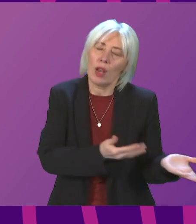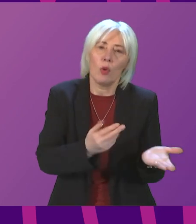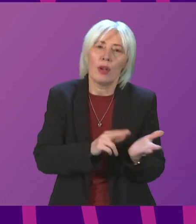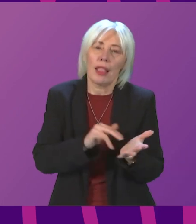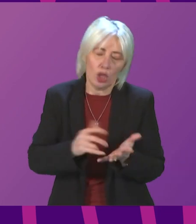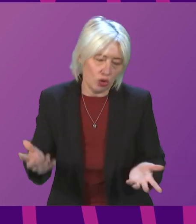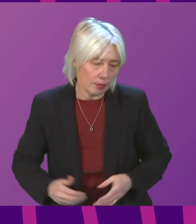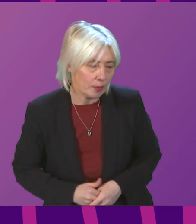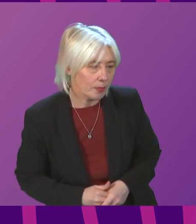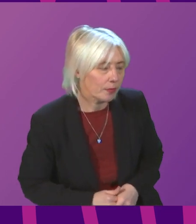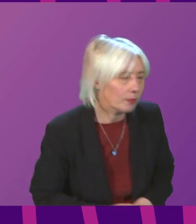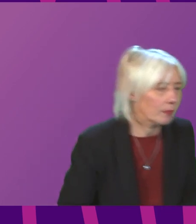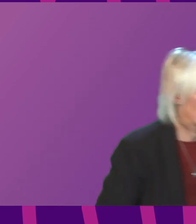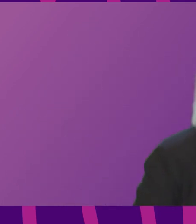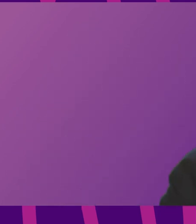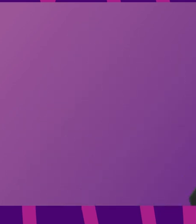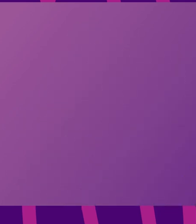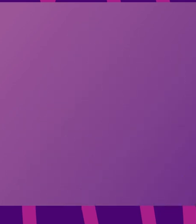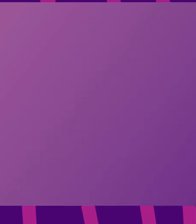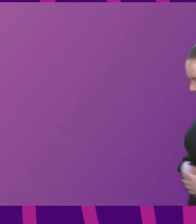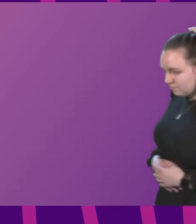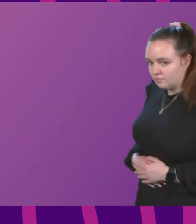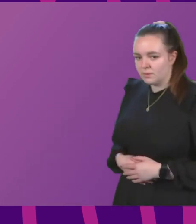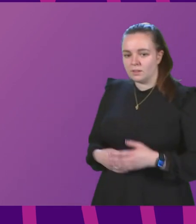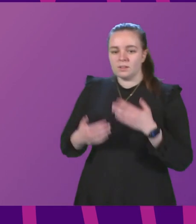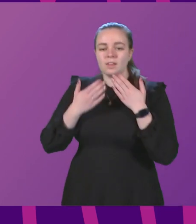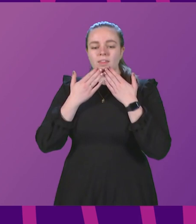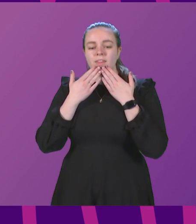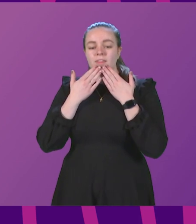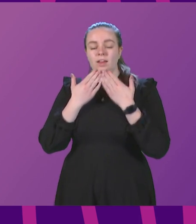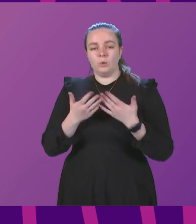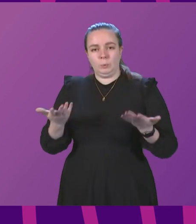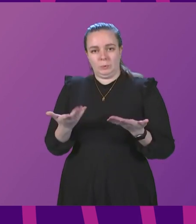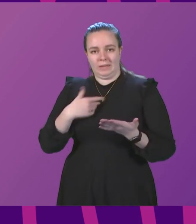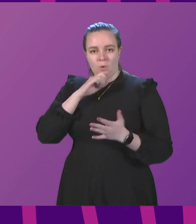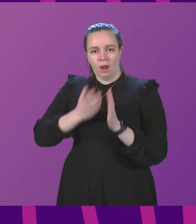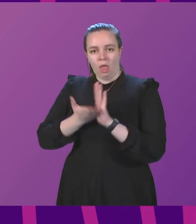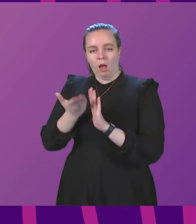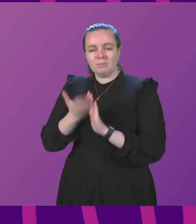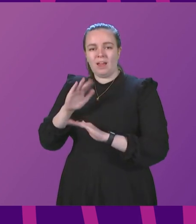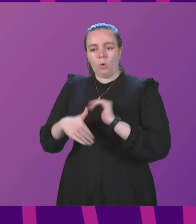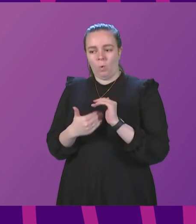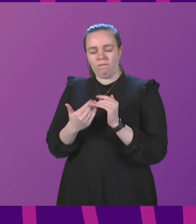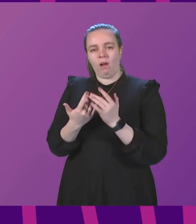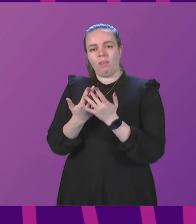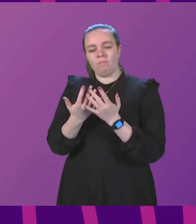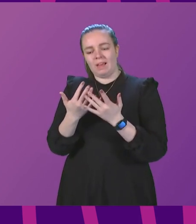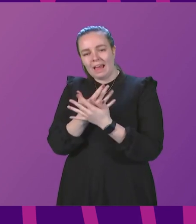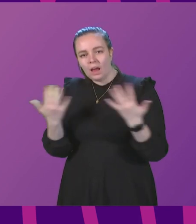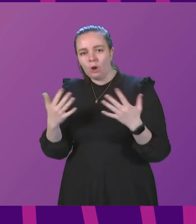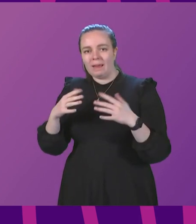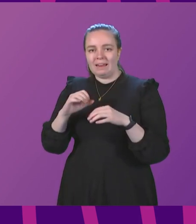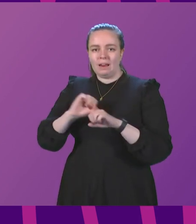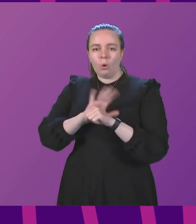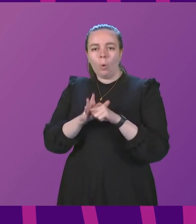call on Nicola Sturgeon. First Minister. Thank you. Today I will give a further update on the levels of and trends in COVID infections.